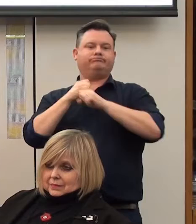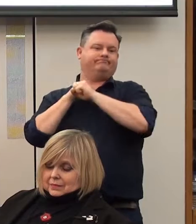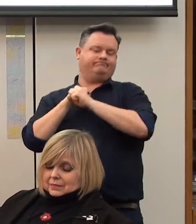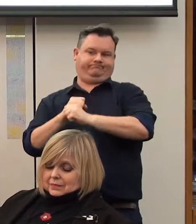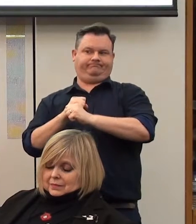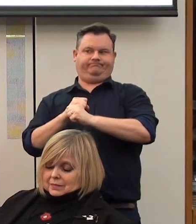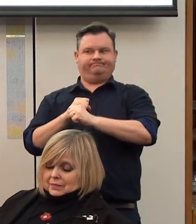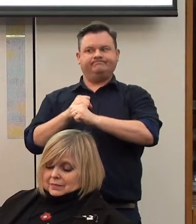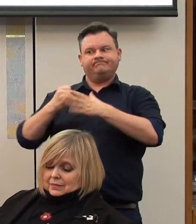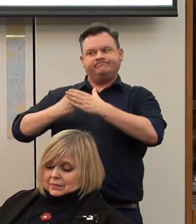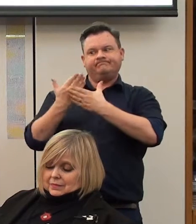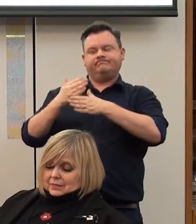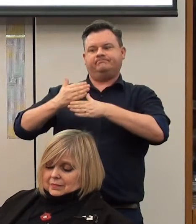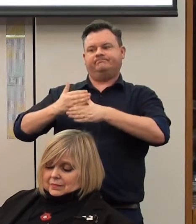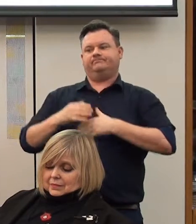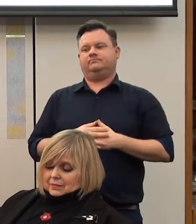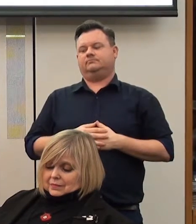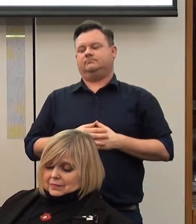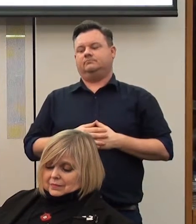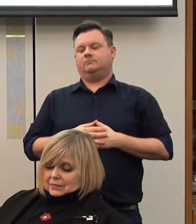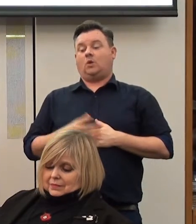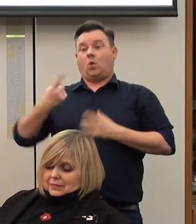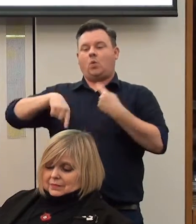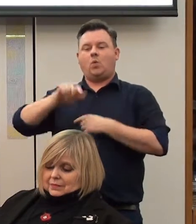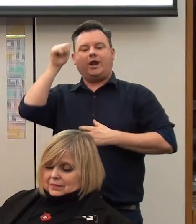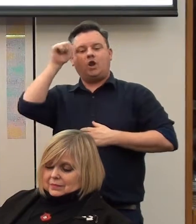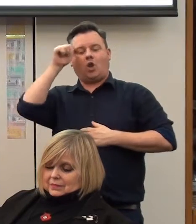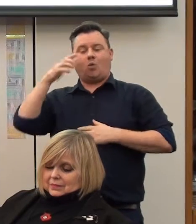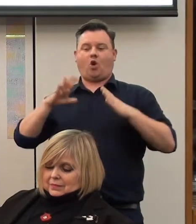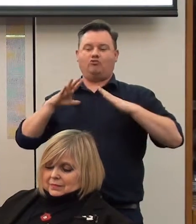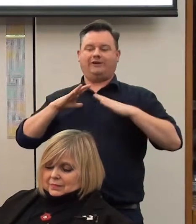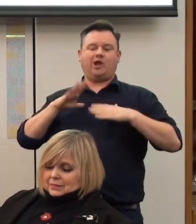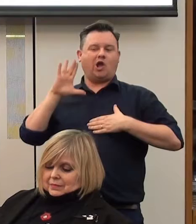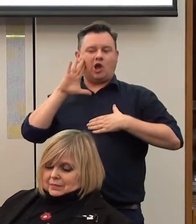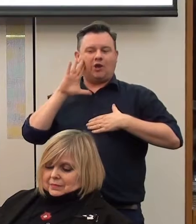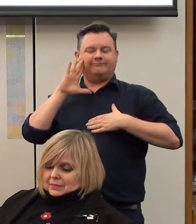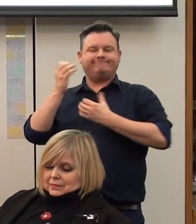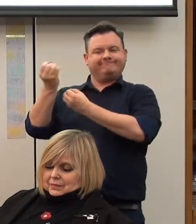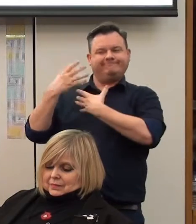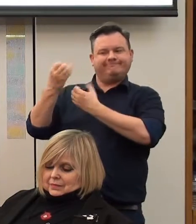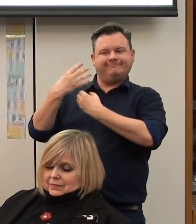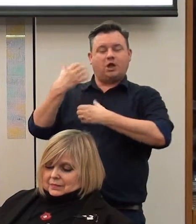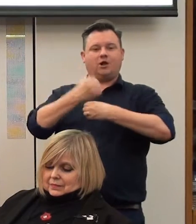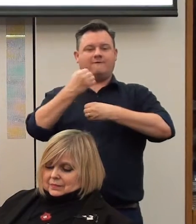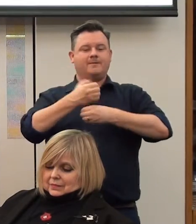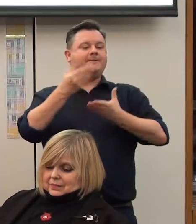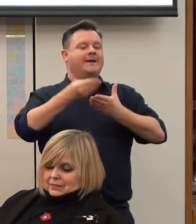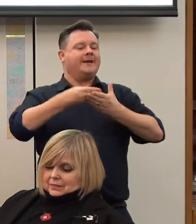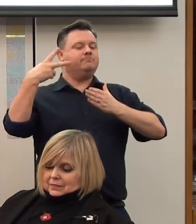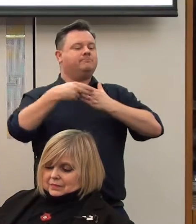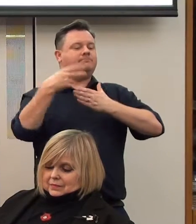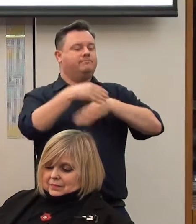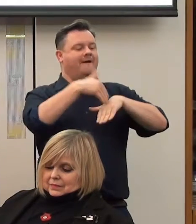to developing this work. But we know, as we've heard already, that the government cuts are having a massive